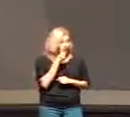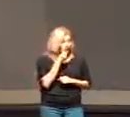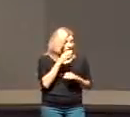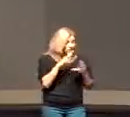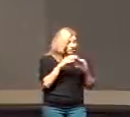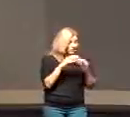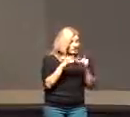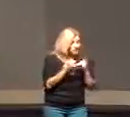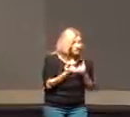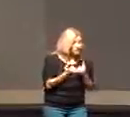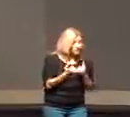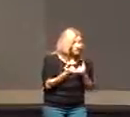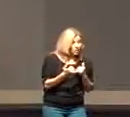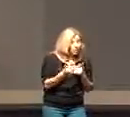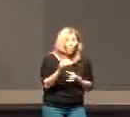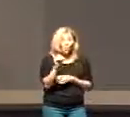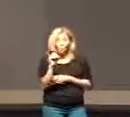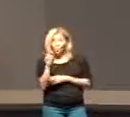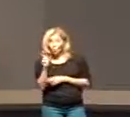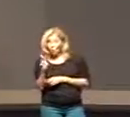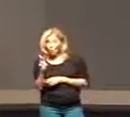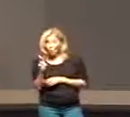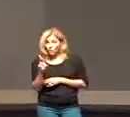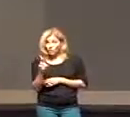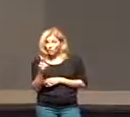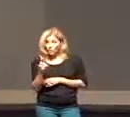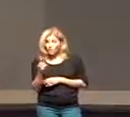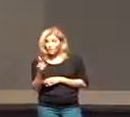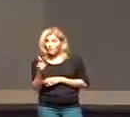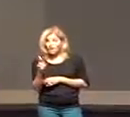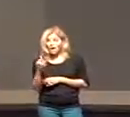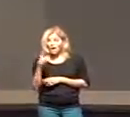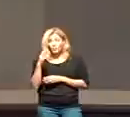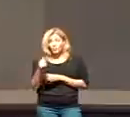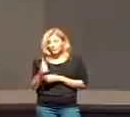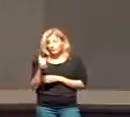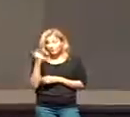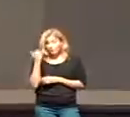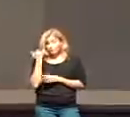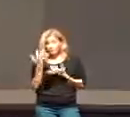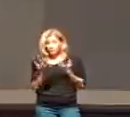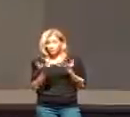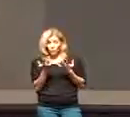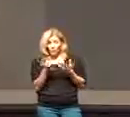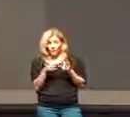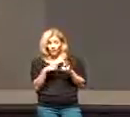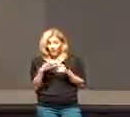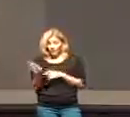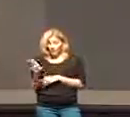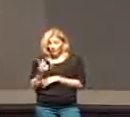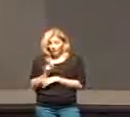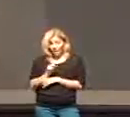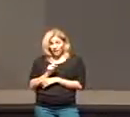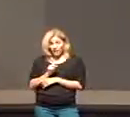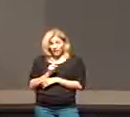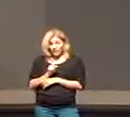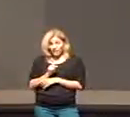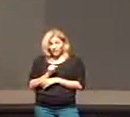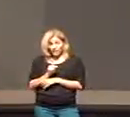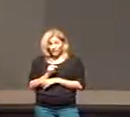marshmallow now or I need to leave the room if you can wait until I come back